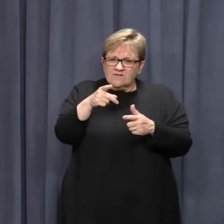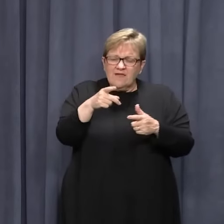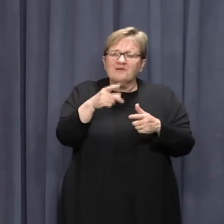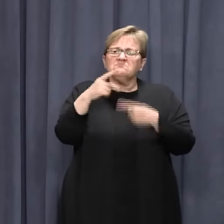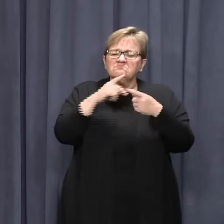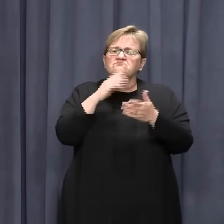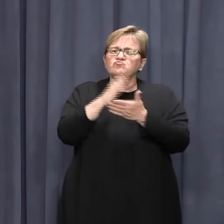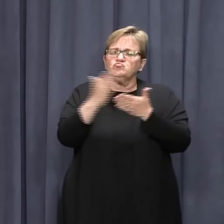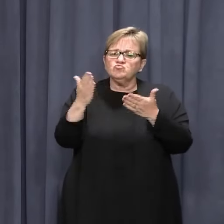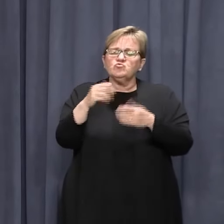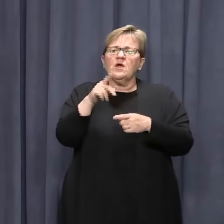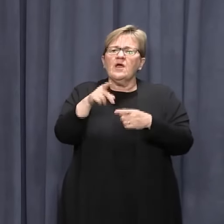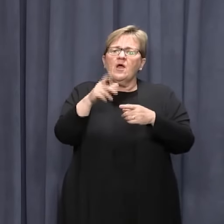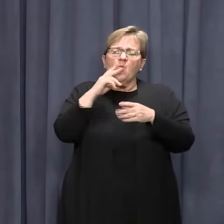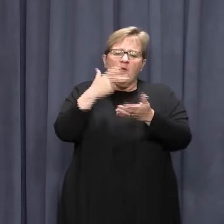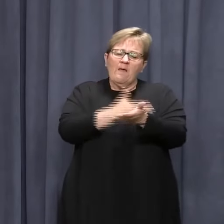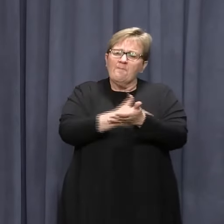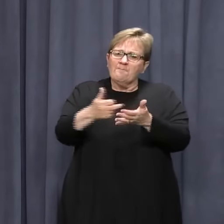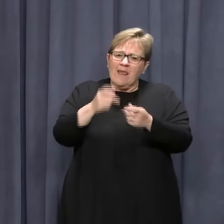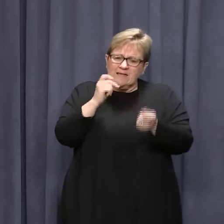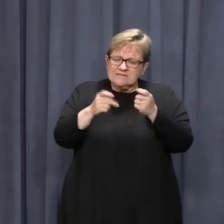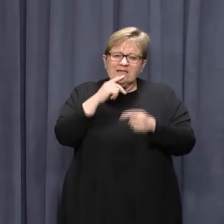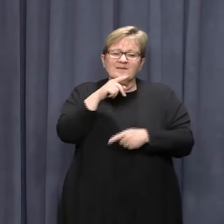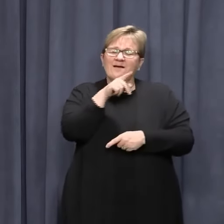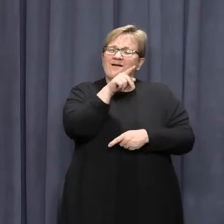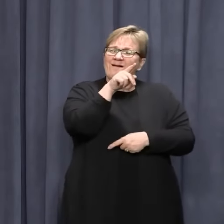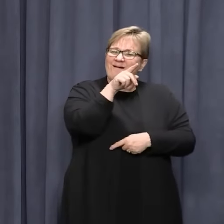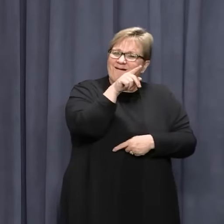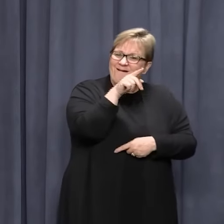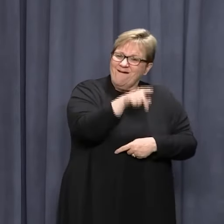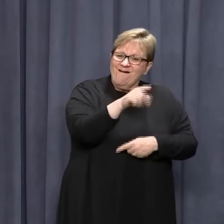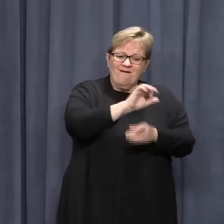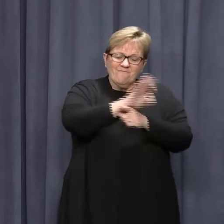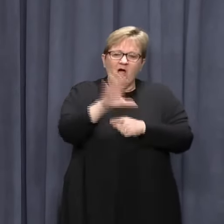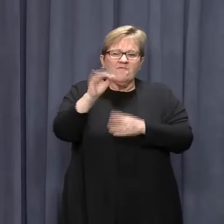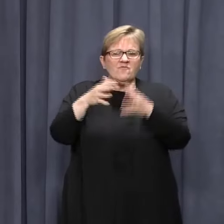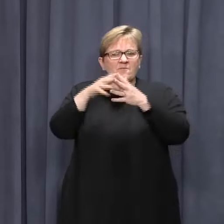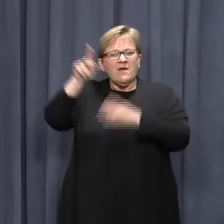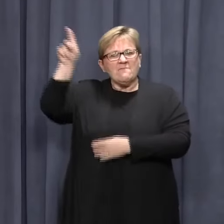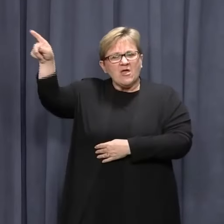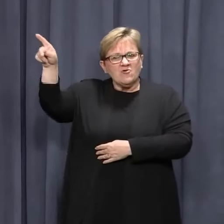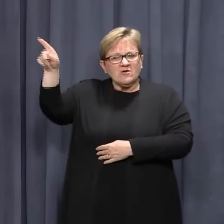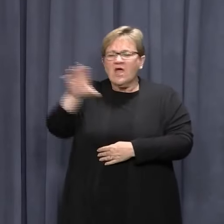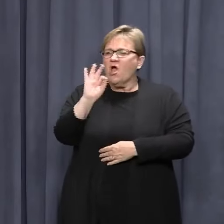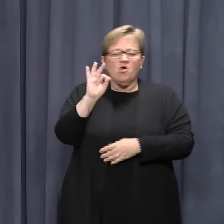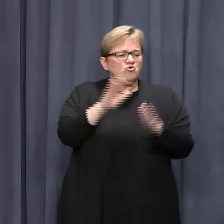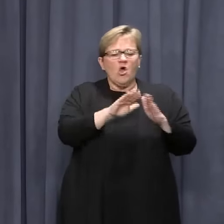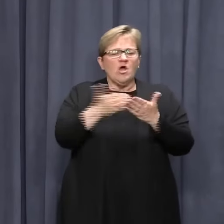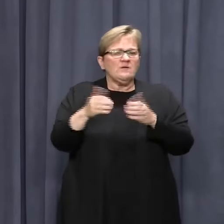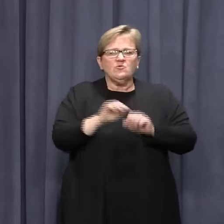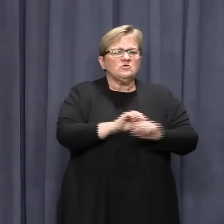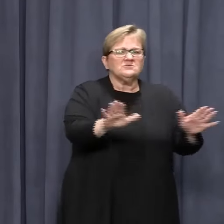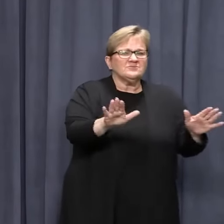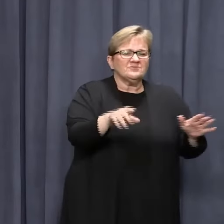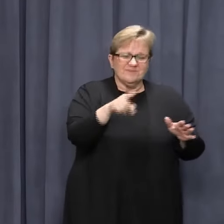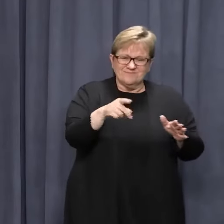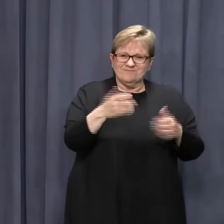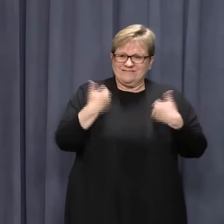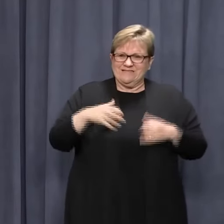confirmed it has come from an American strain, not from the local community in Sydney. That's very positive news.